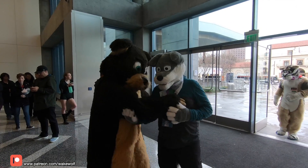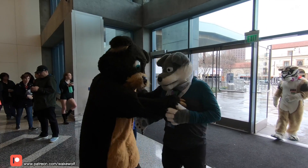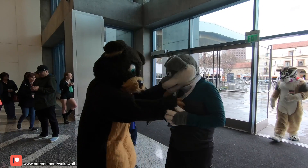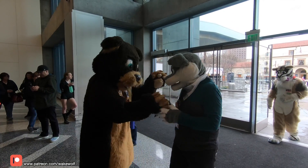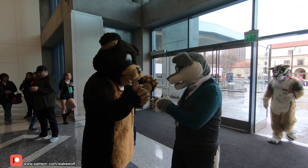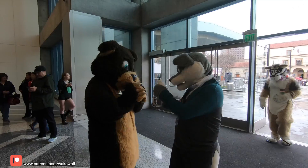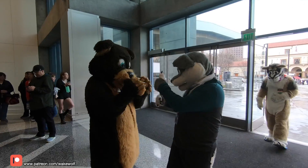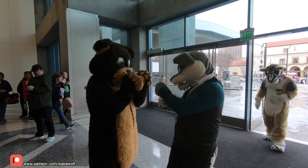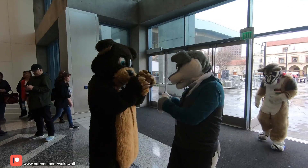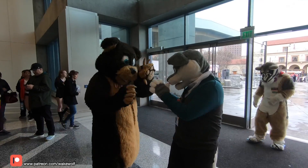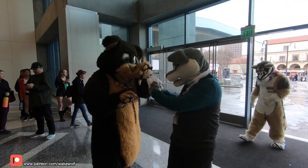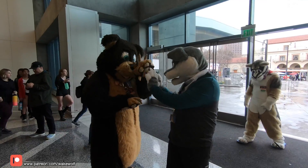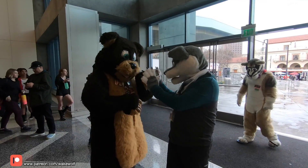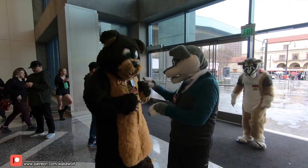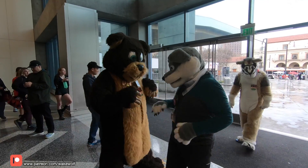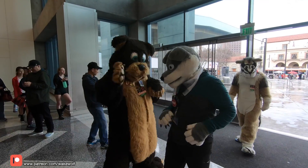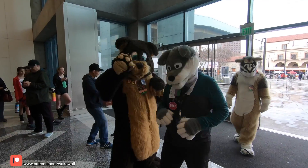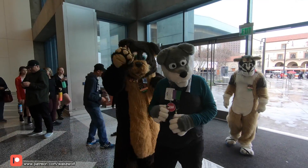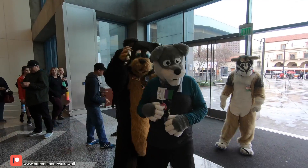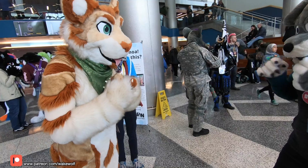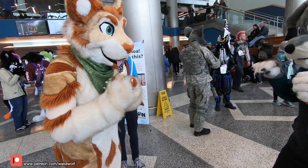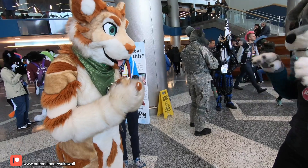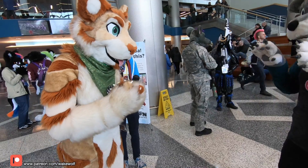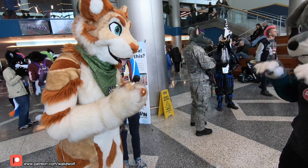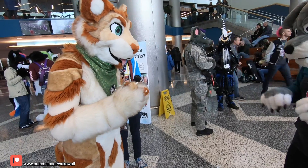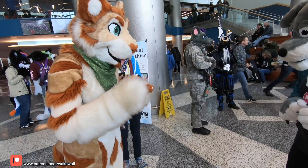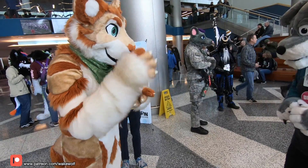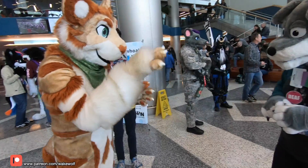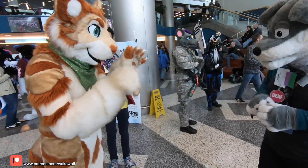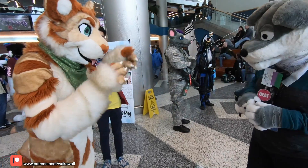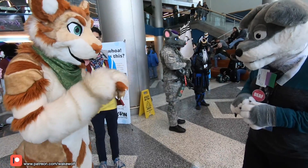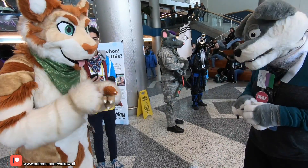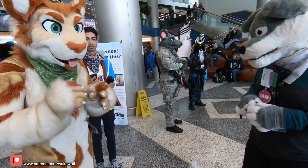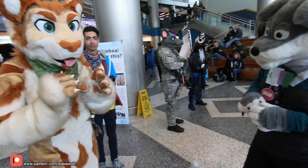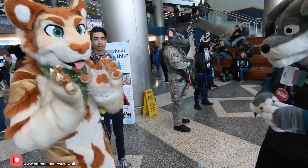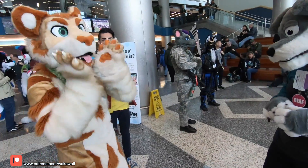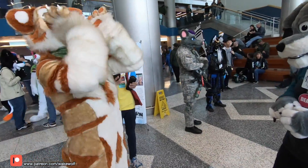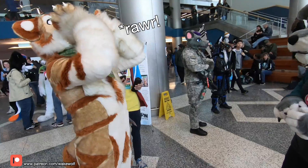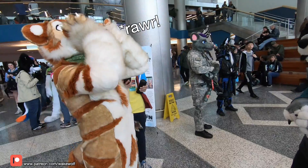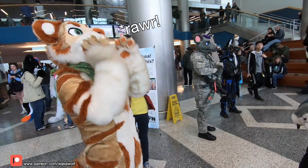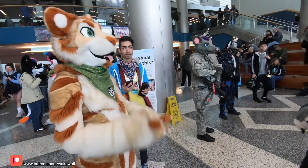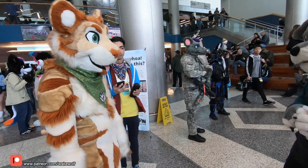Alright Alright I'll see you later You don't? Do you roar at all? You make noise?